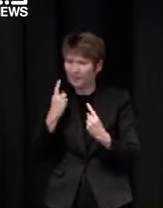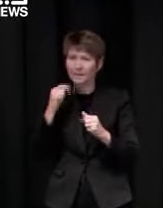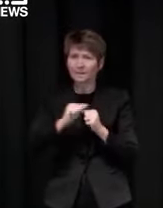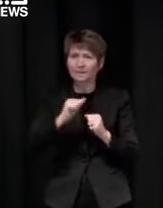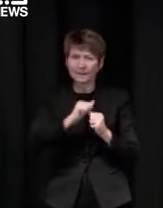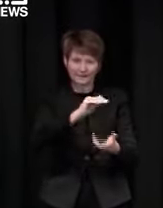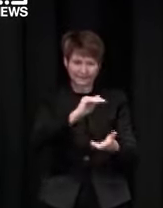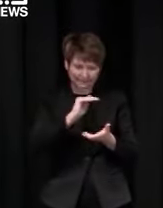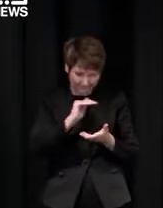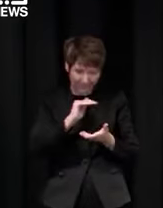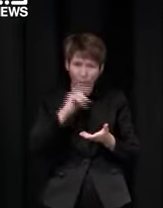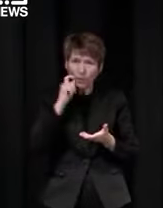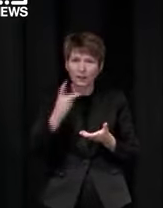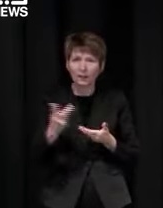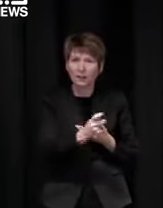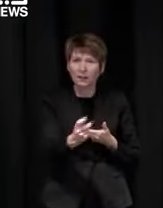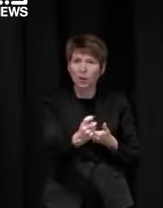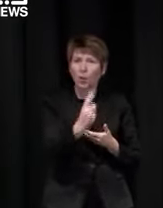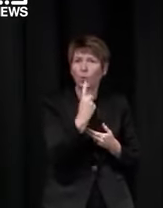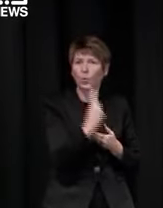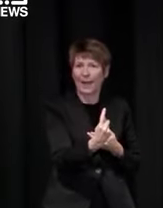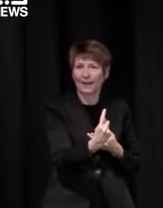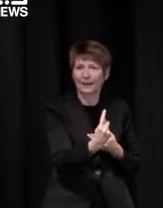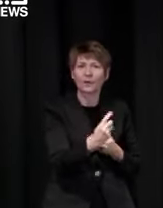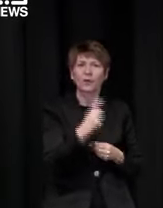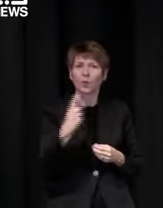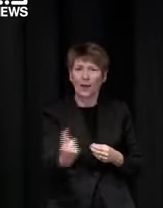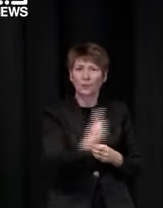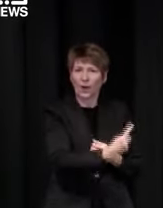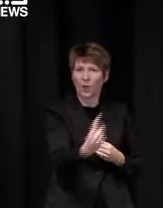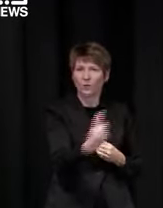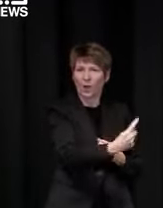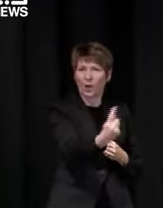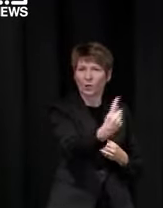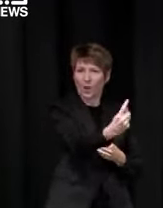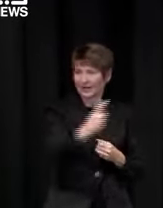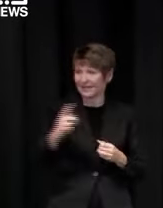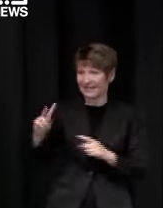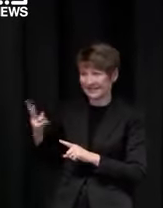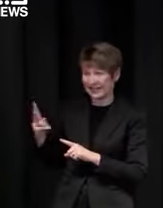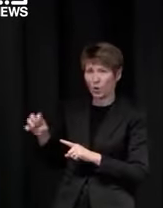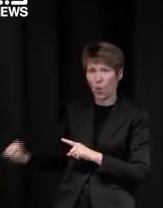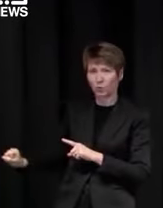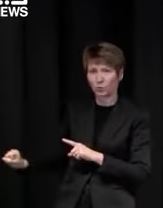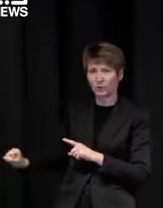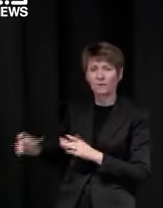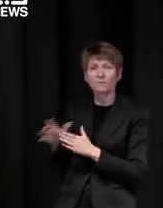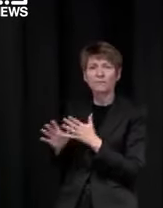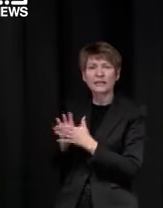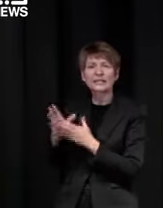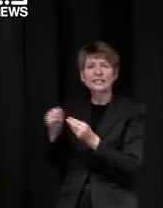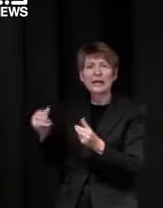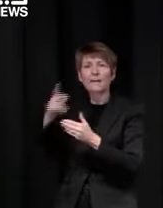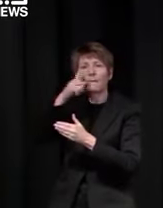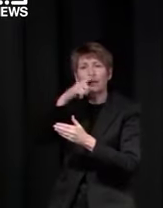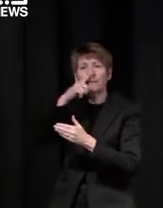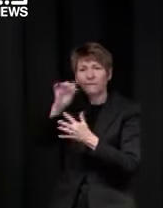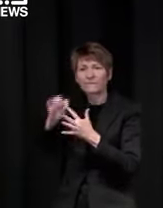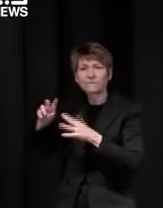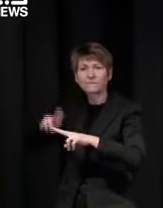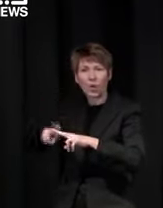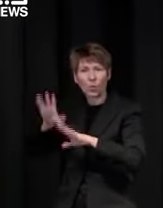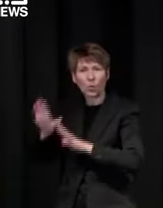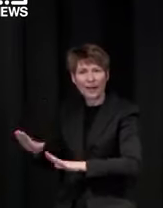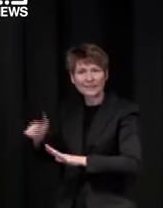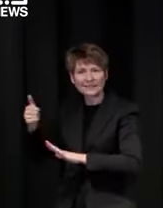very well made point uh of course you can't do trials in melbourne while melbourne's locked down so as soon as we're up out of